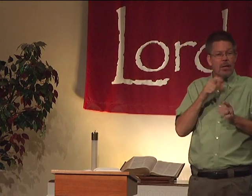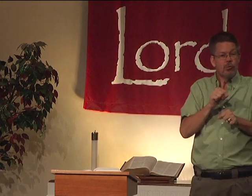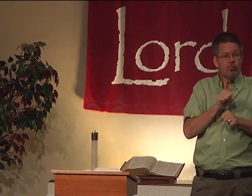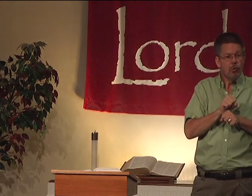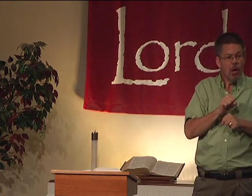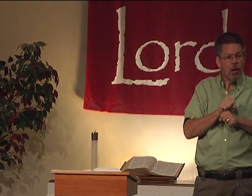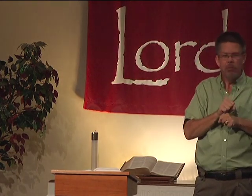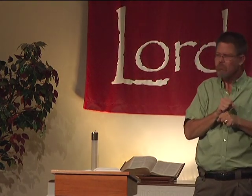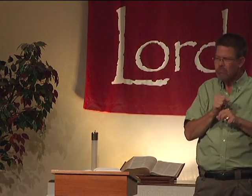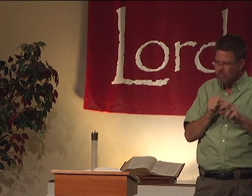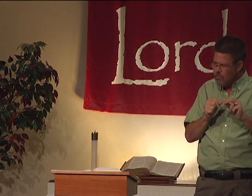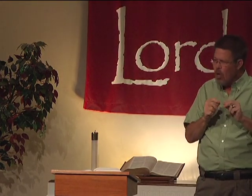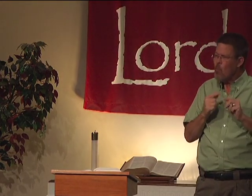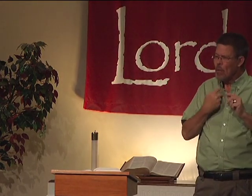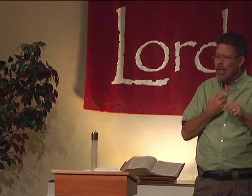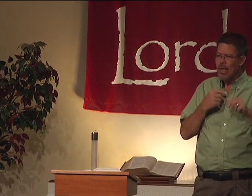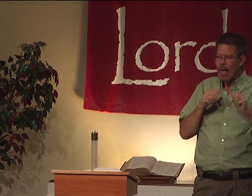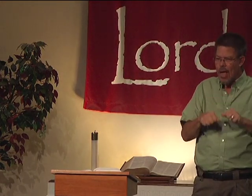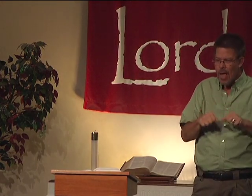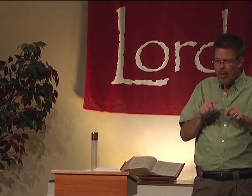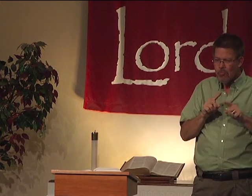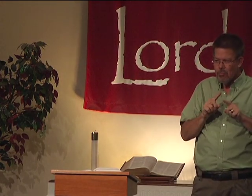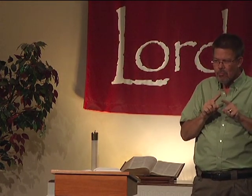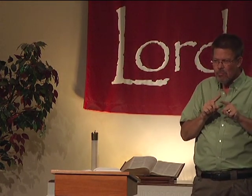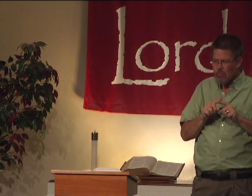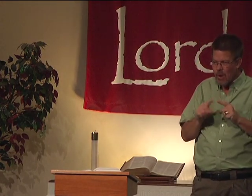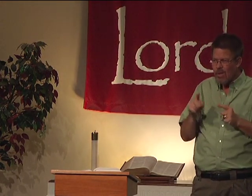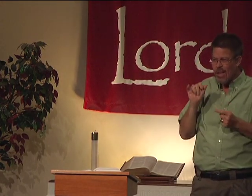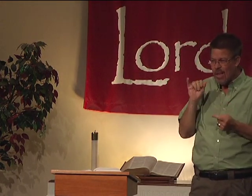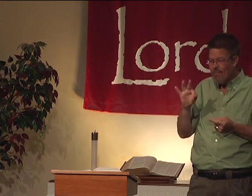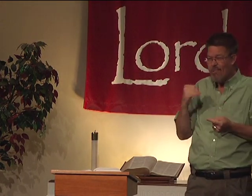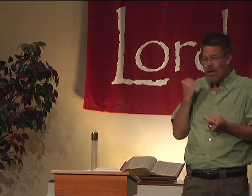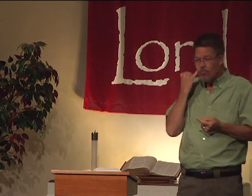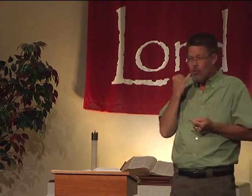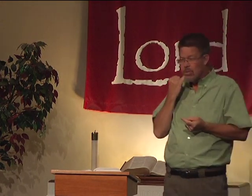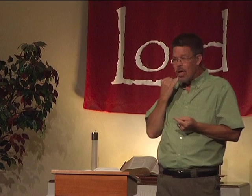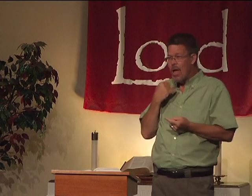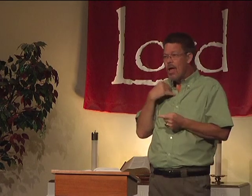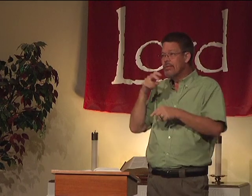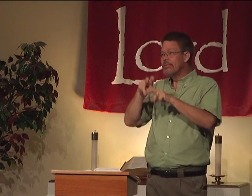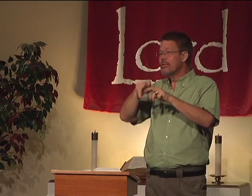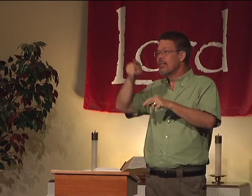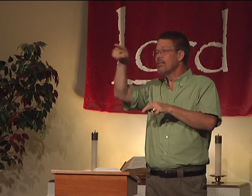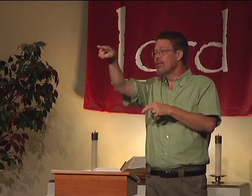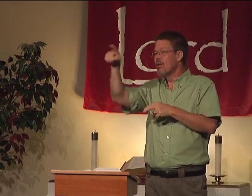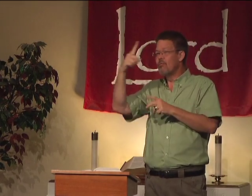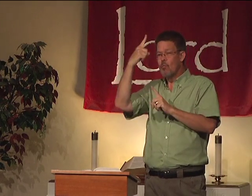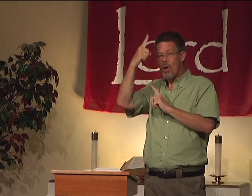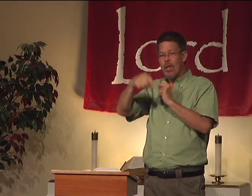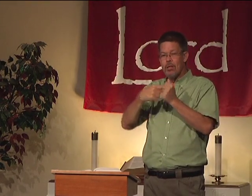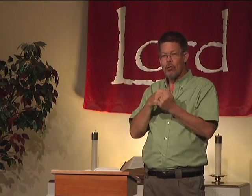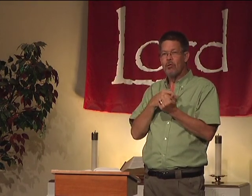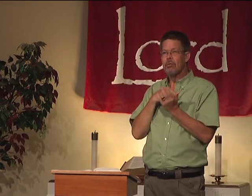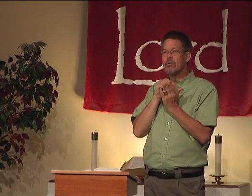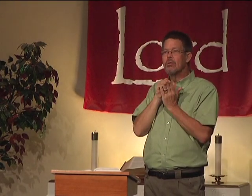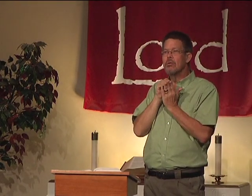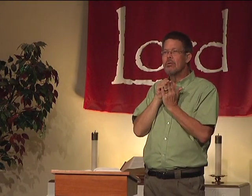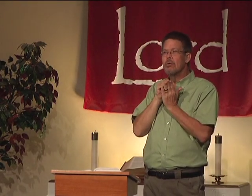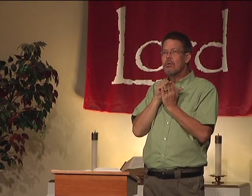wrong to pray about getting a job? No. We can do that. But if I'm sitting back there for one